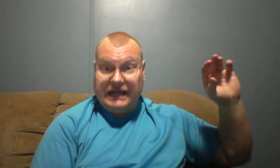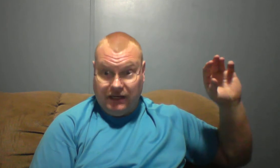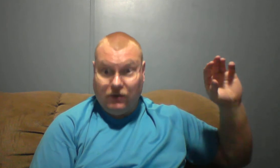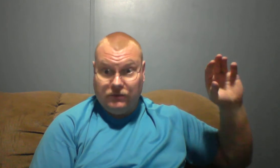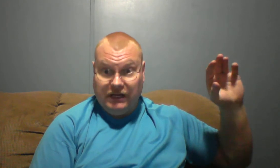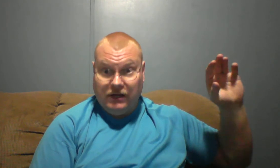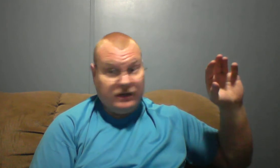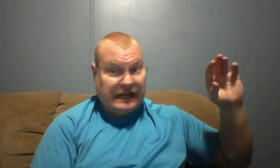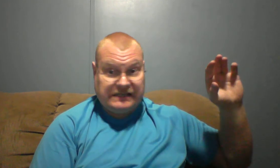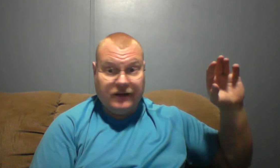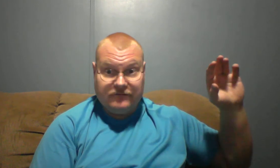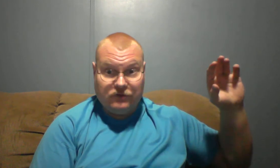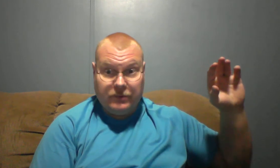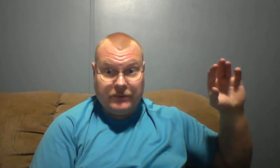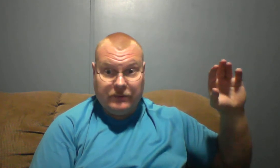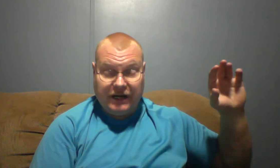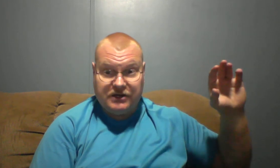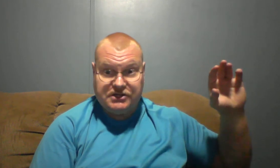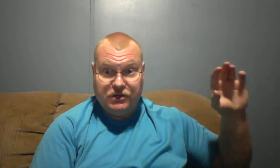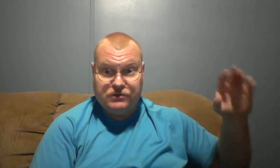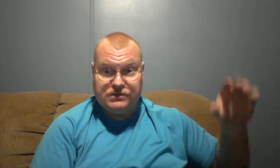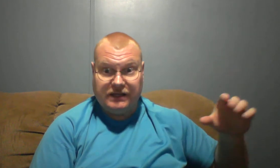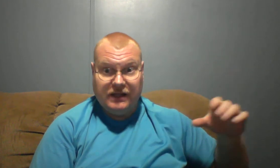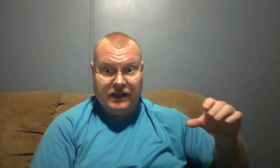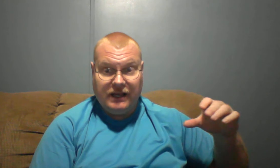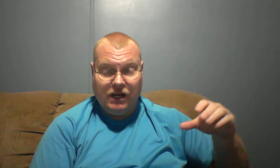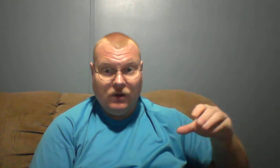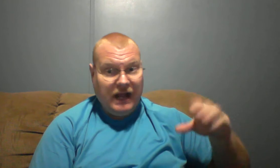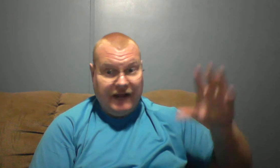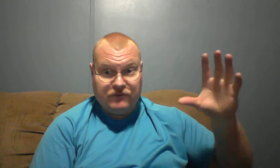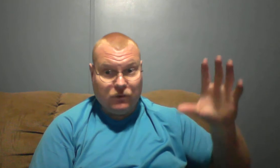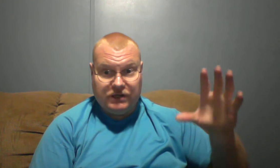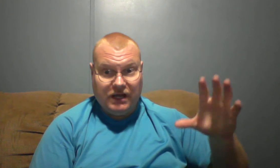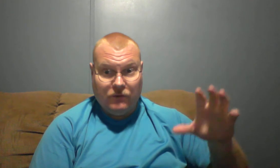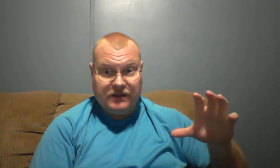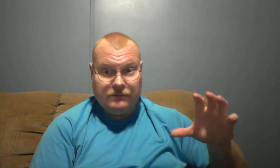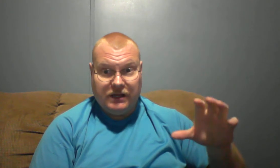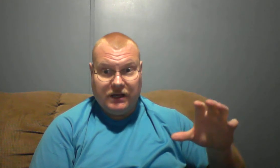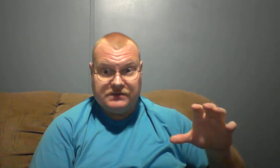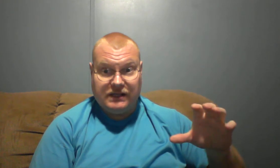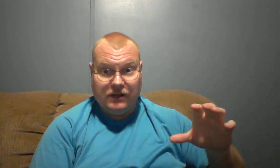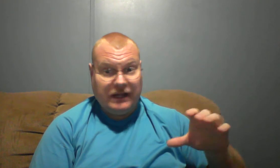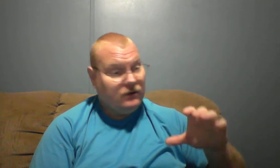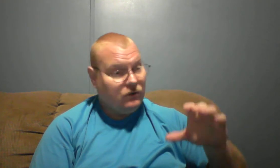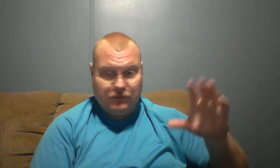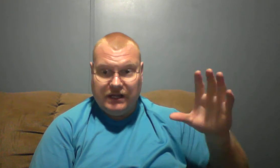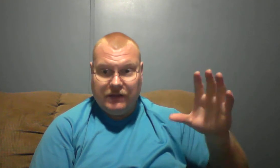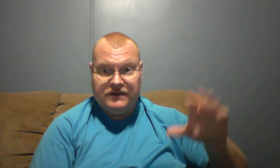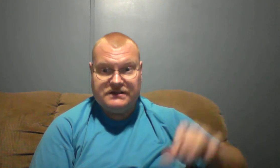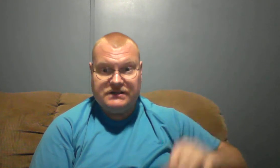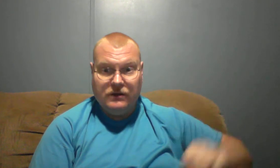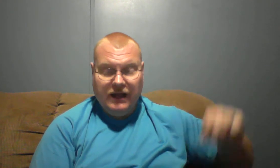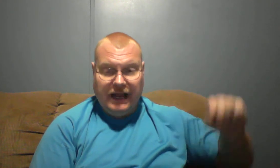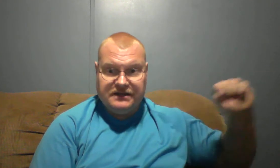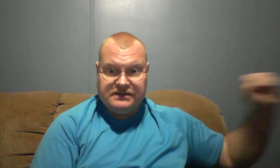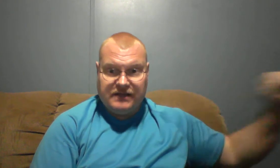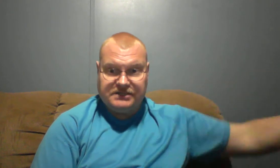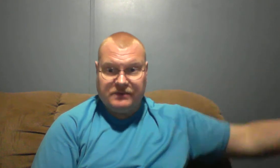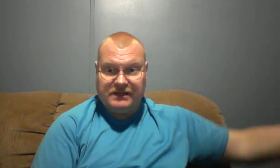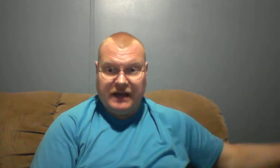an old, you know, a nice comfortable pair of shoes and, you know, after we're done with him, you know, say, okay, Lord, we're done with you. So, and just toss him at the back